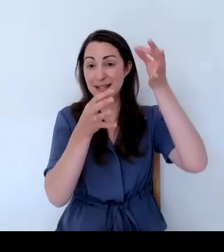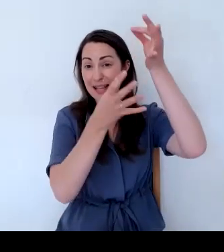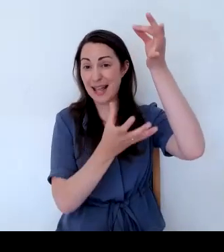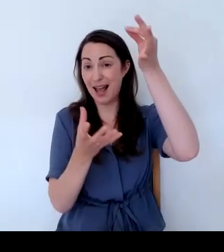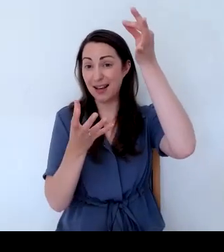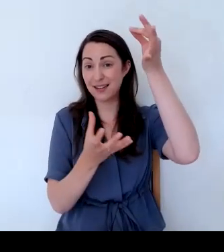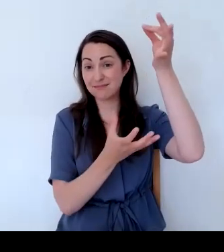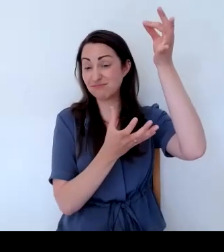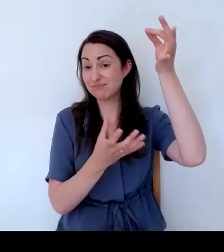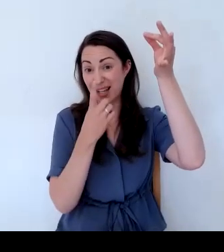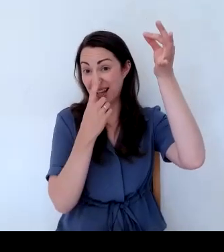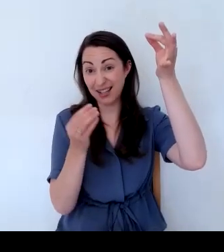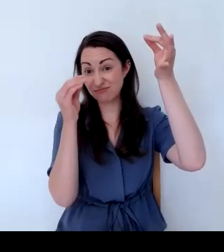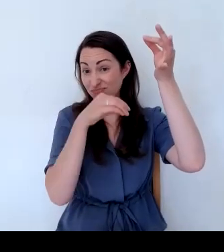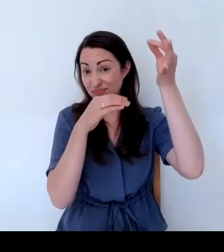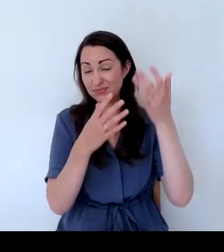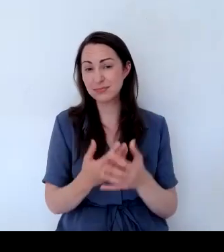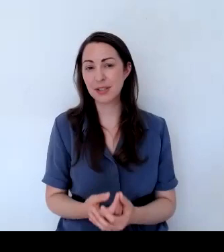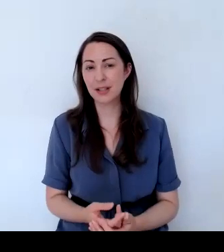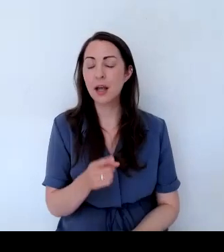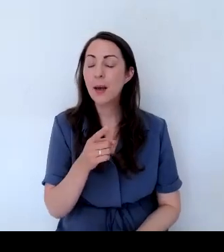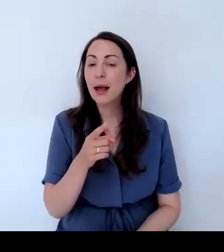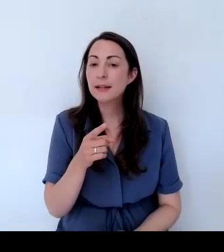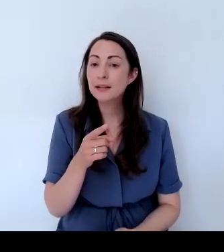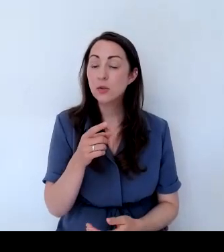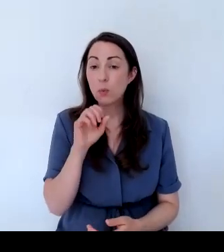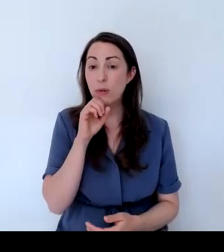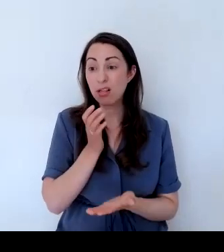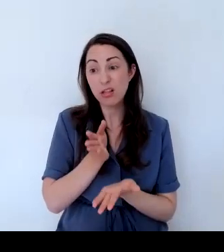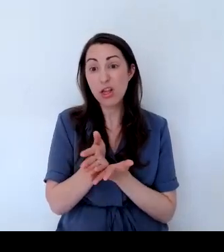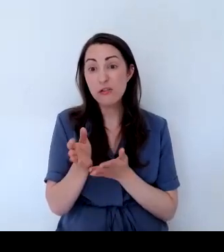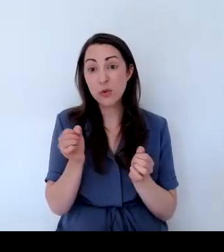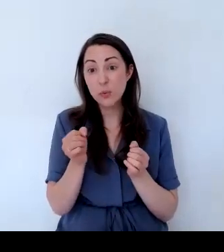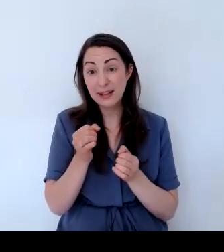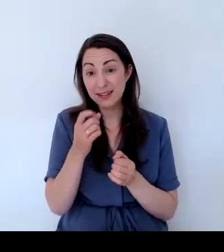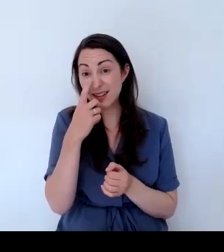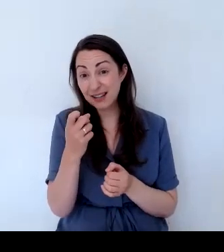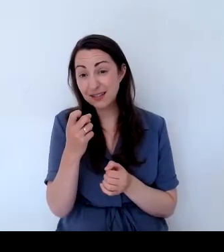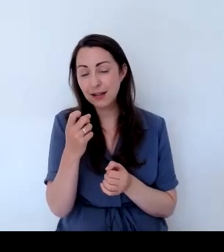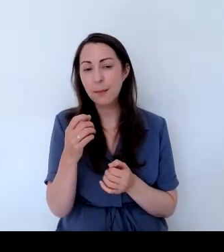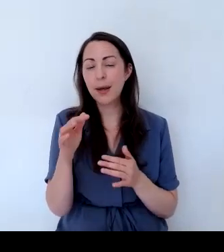keep it over the winter. It's scented as well, which is always attractive to the pollinators.